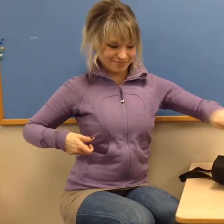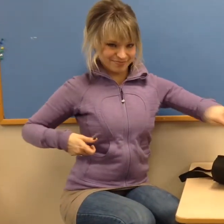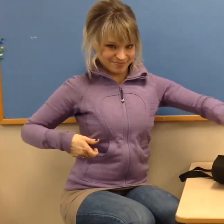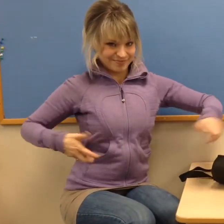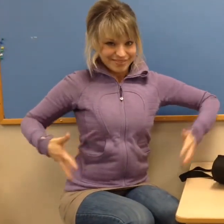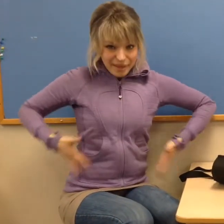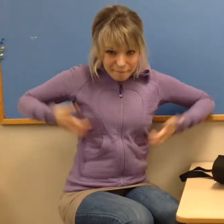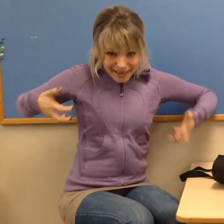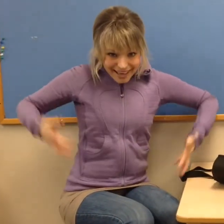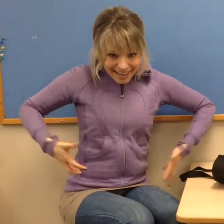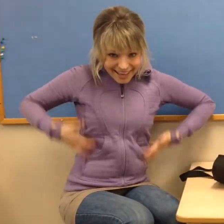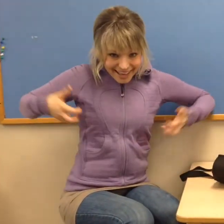Monkey.